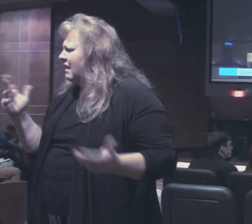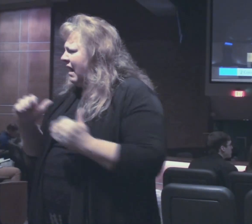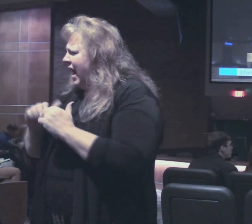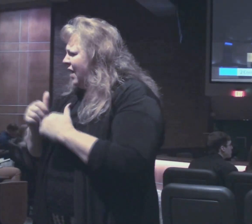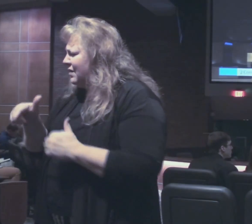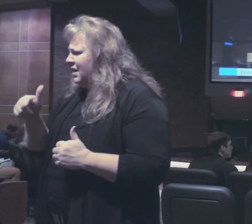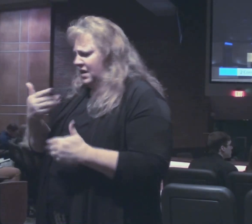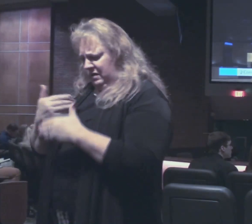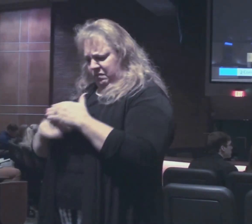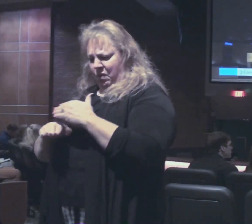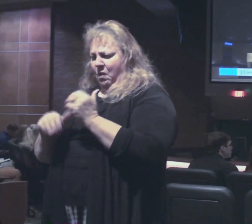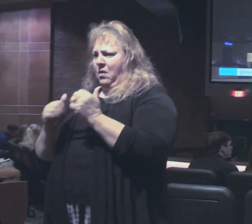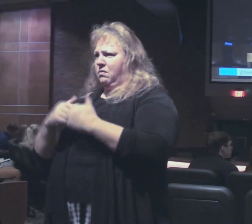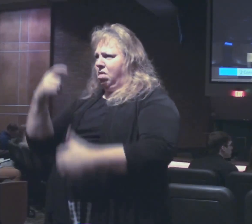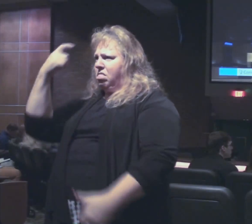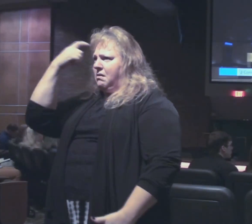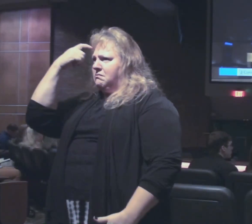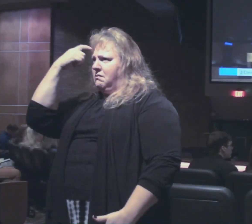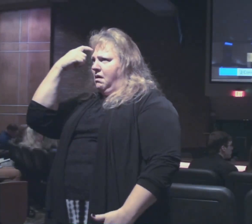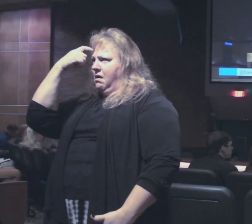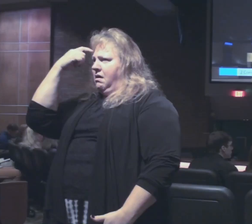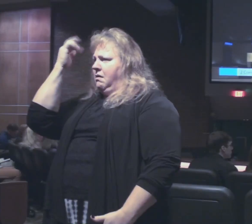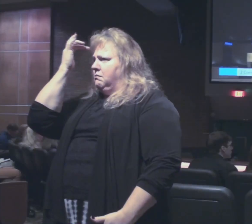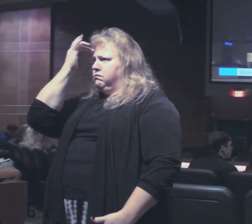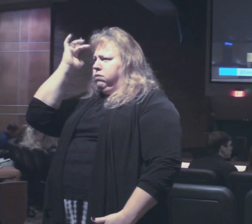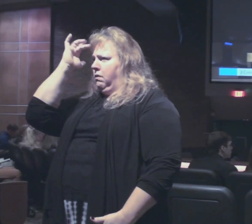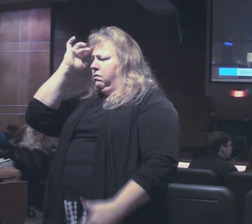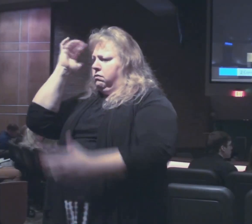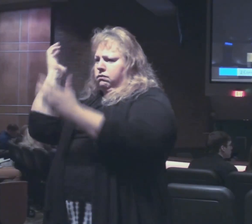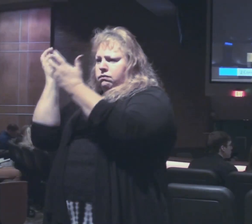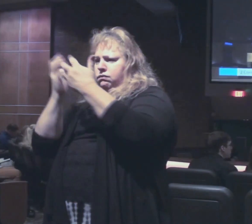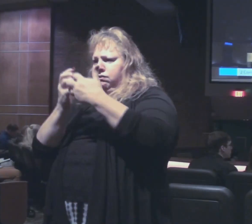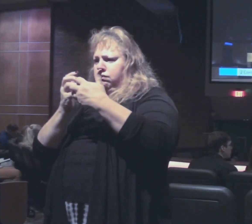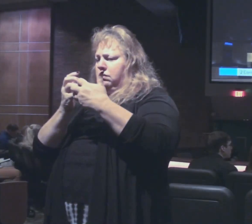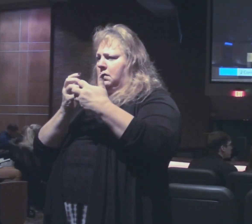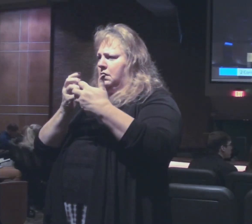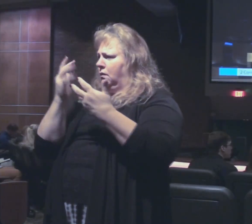why were you born with a mind that functioned coherently